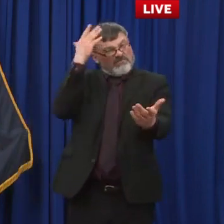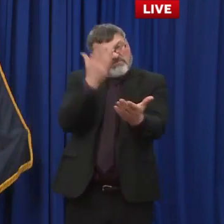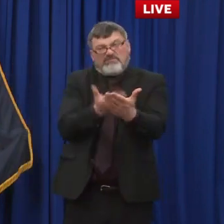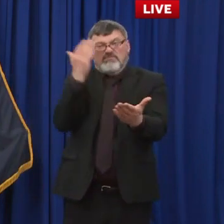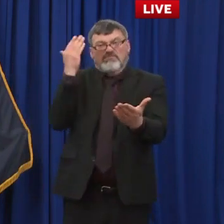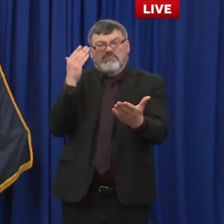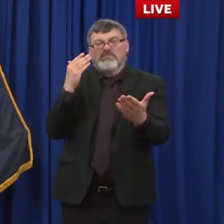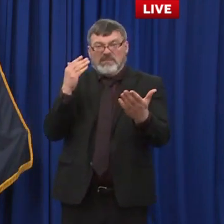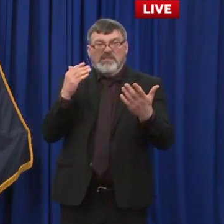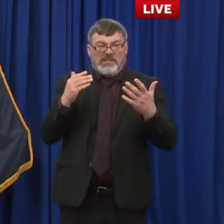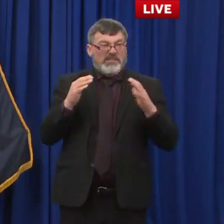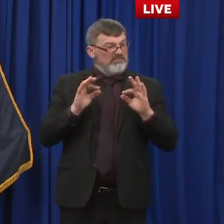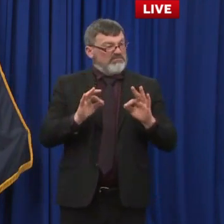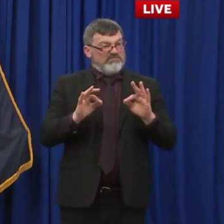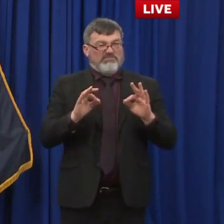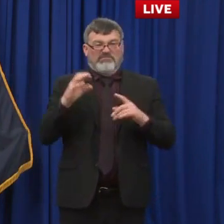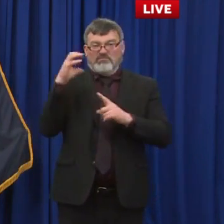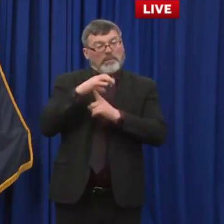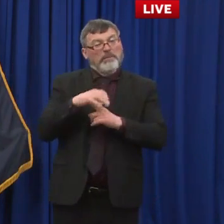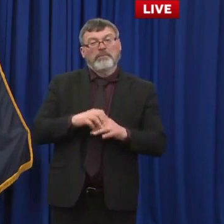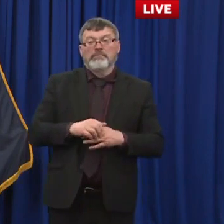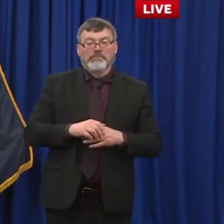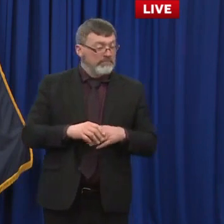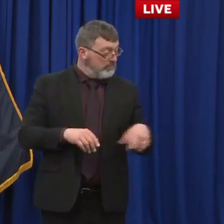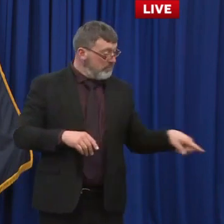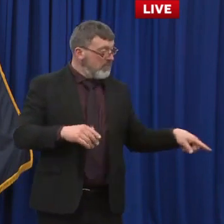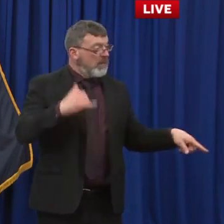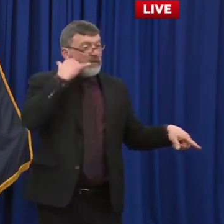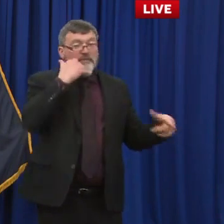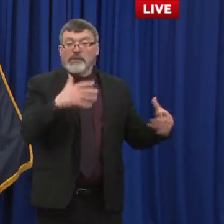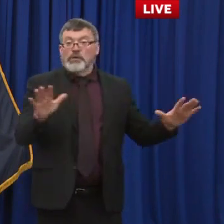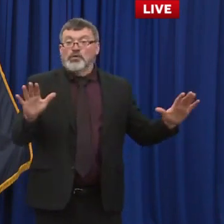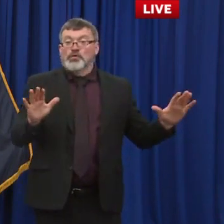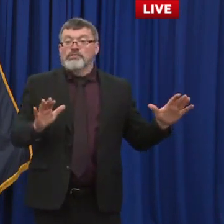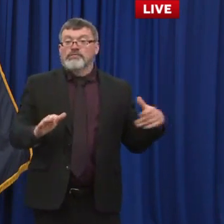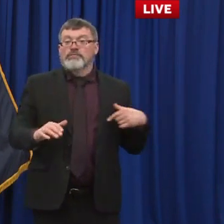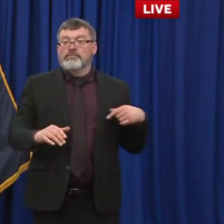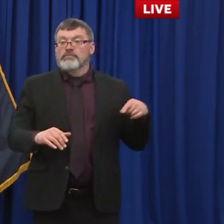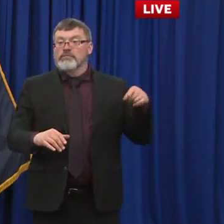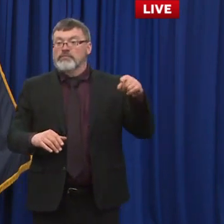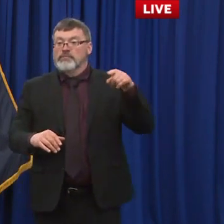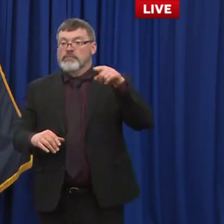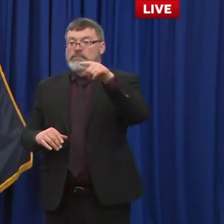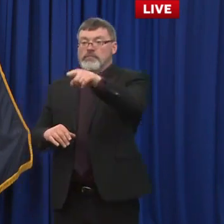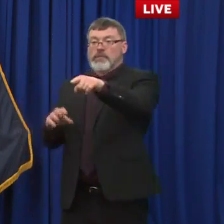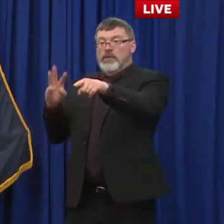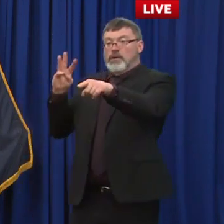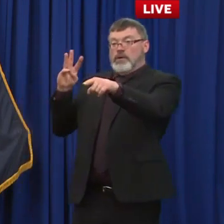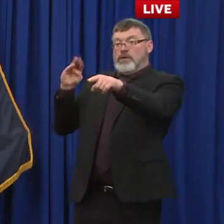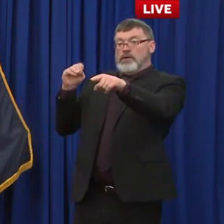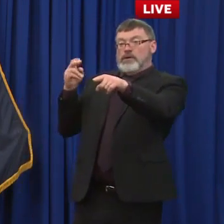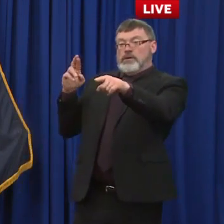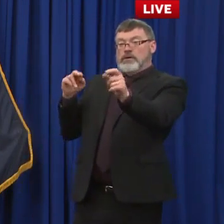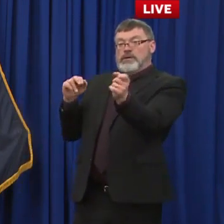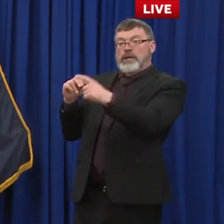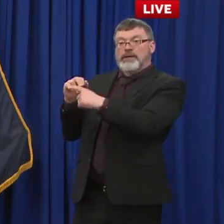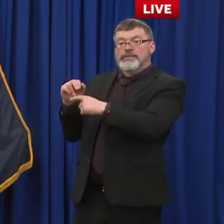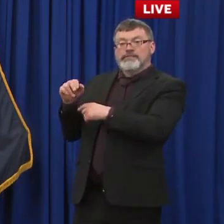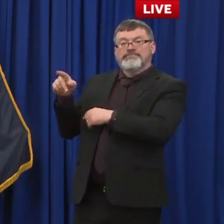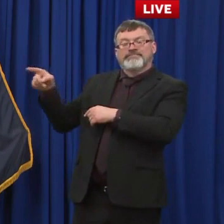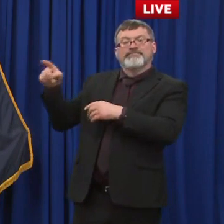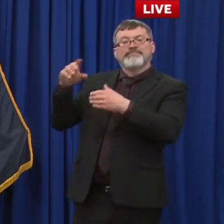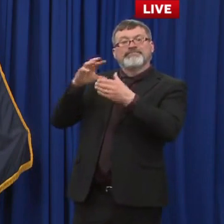one about high school sports guilford high has 100 people in quarantine and the superintendent says it's largely connected to spring